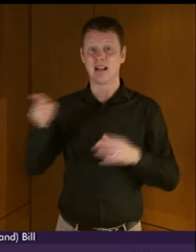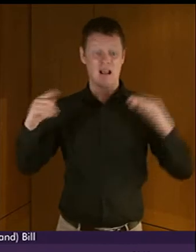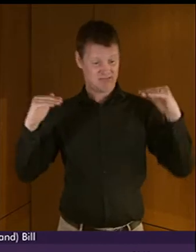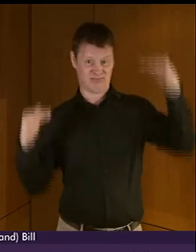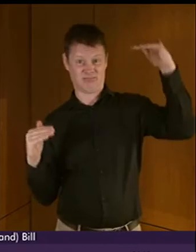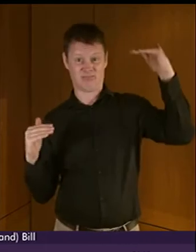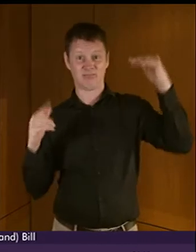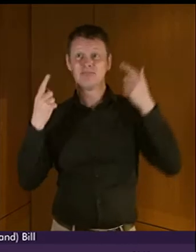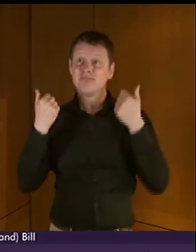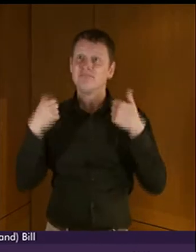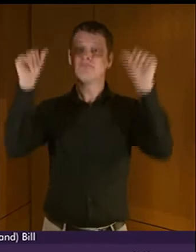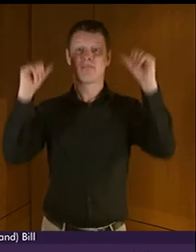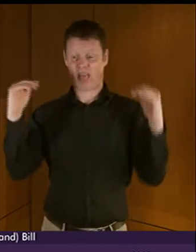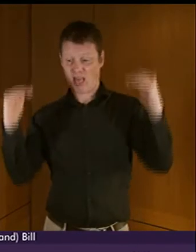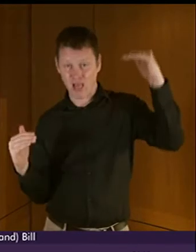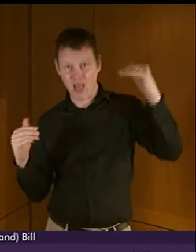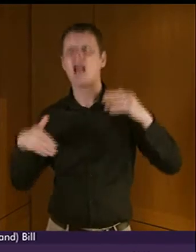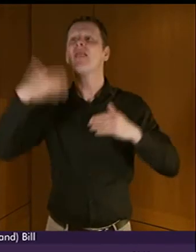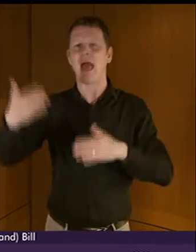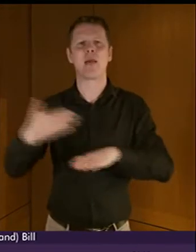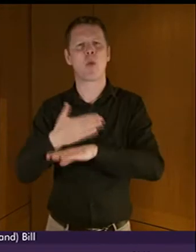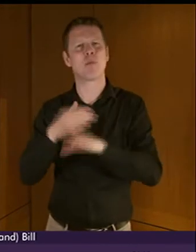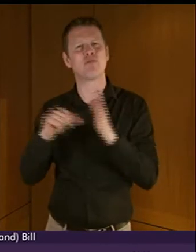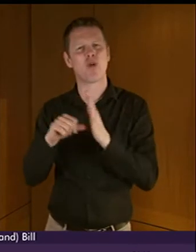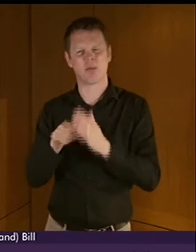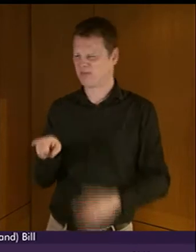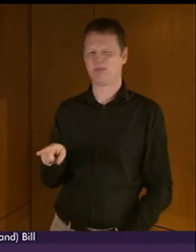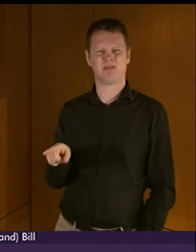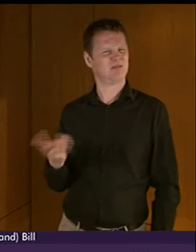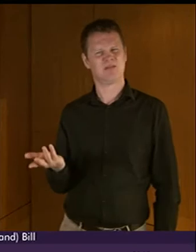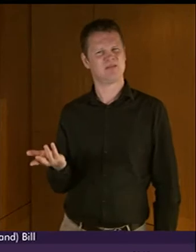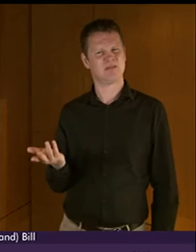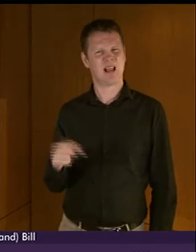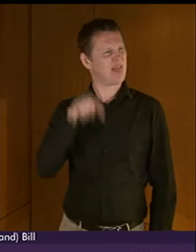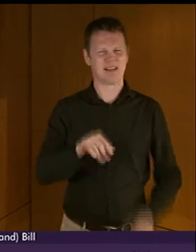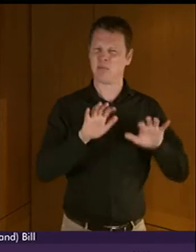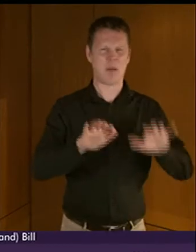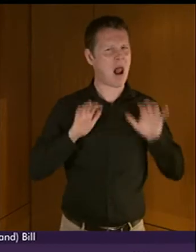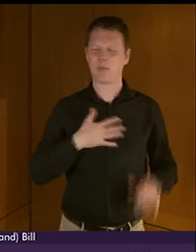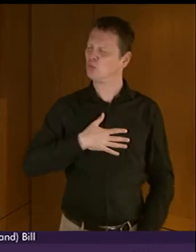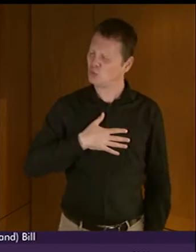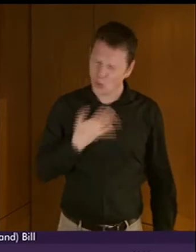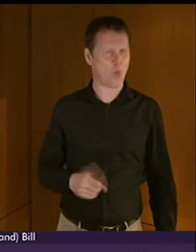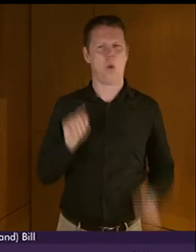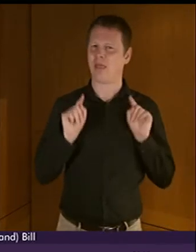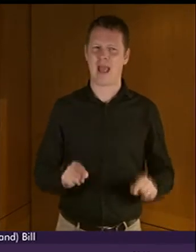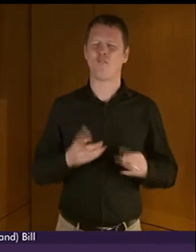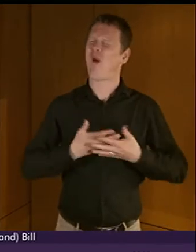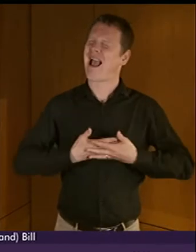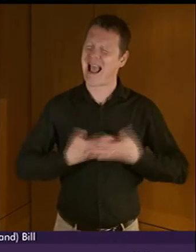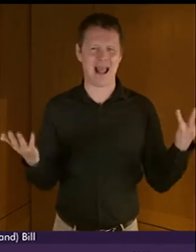employment problems that we face. This is not what I, nor this Parliament, should want for any other people.